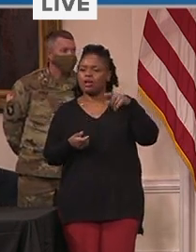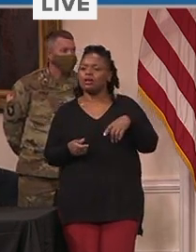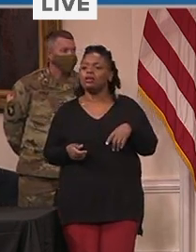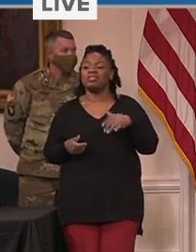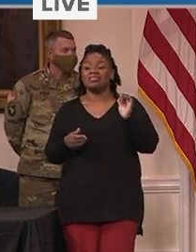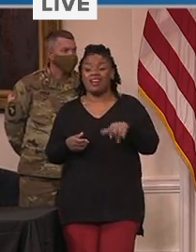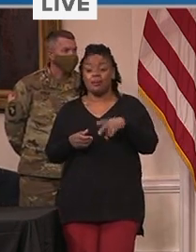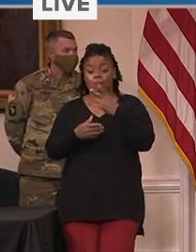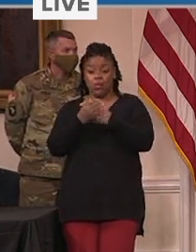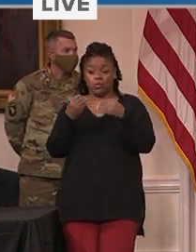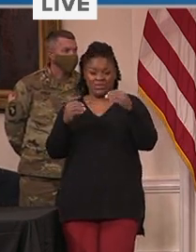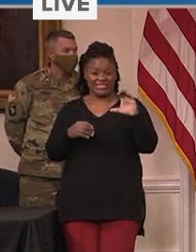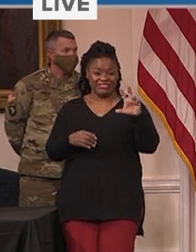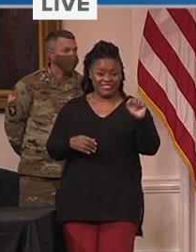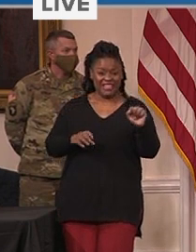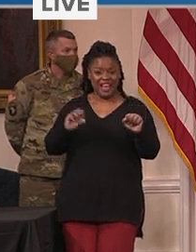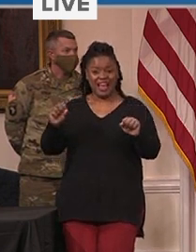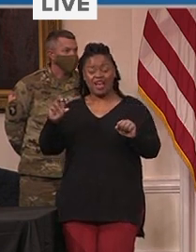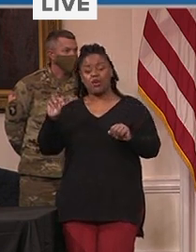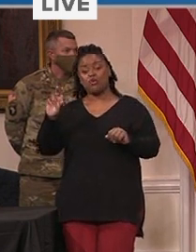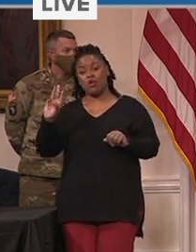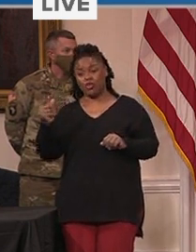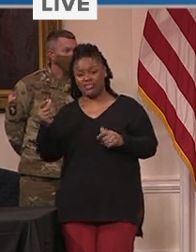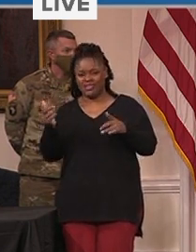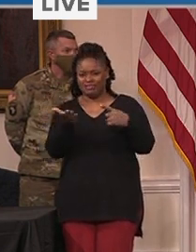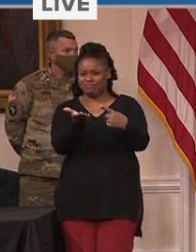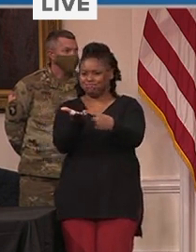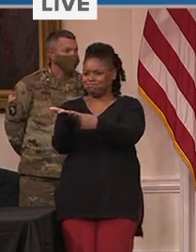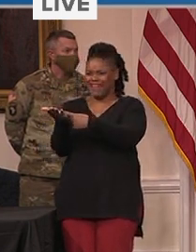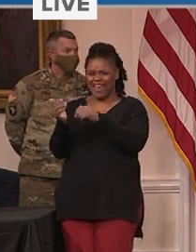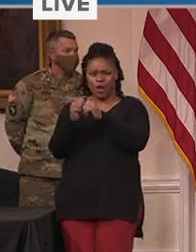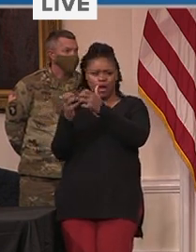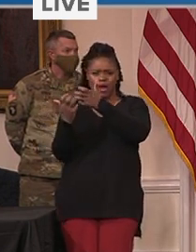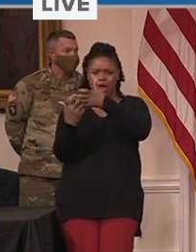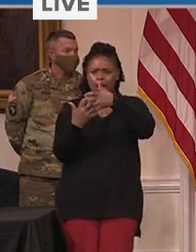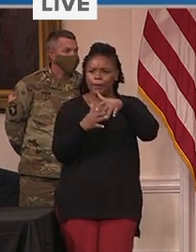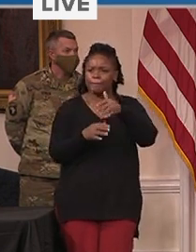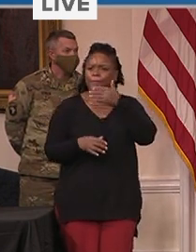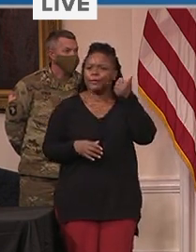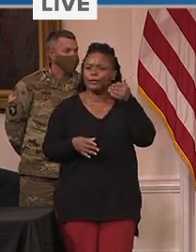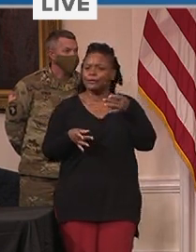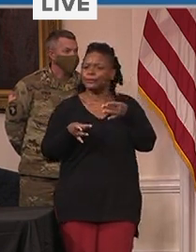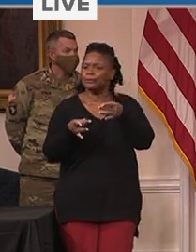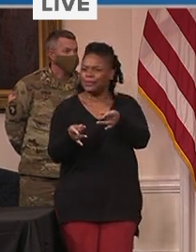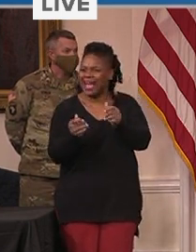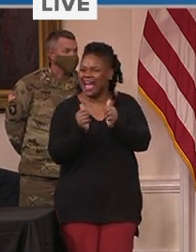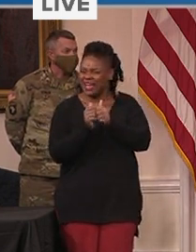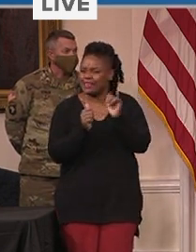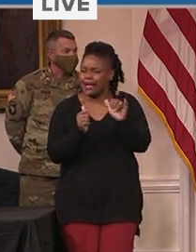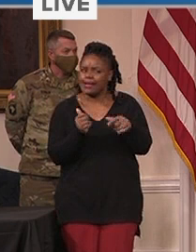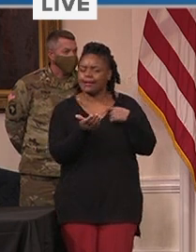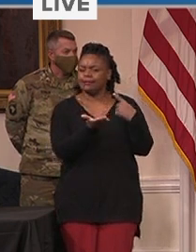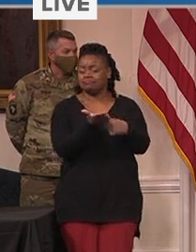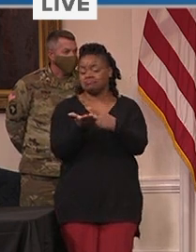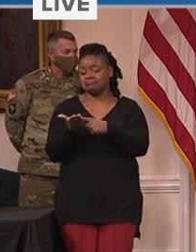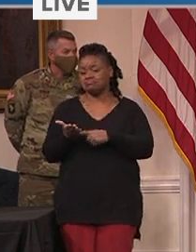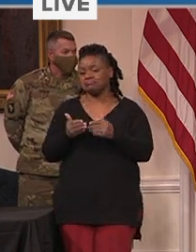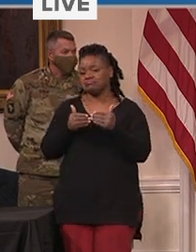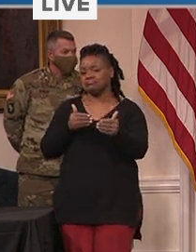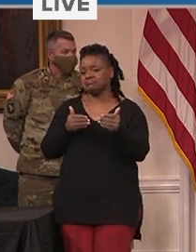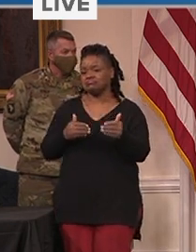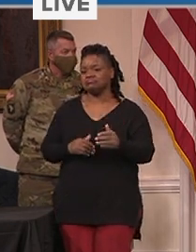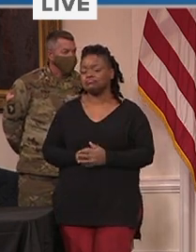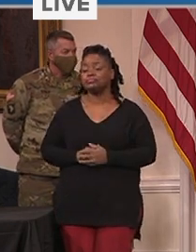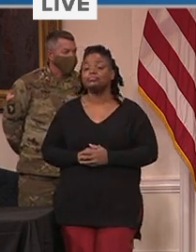conducting those contracts. While none of us are thrilled with the pace of this rollout over the first